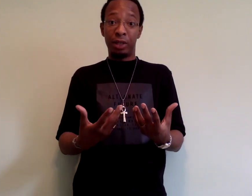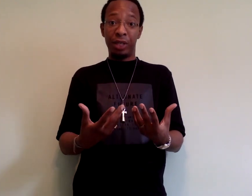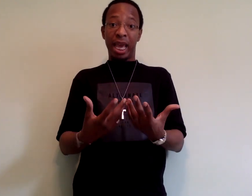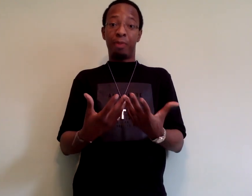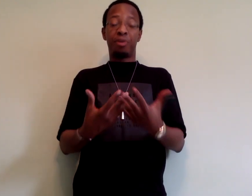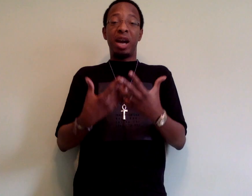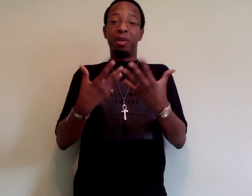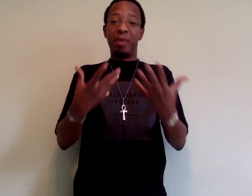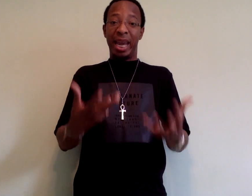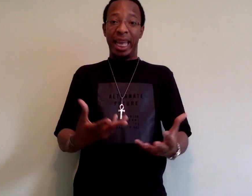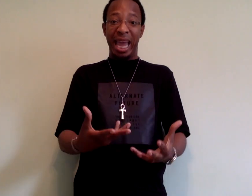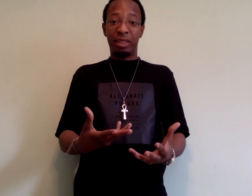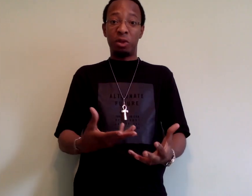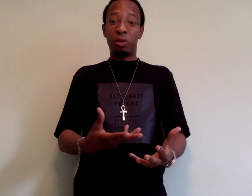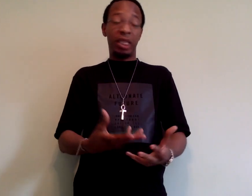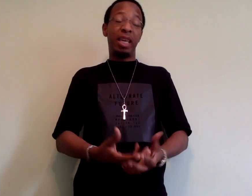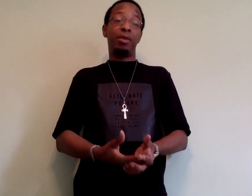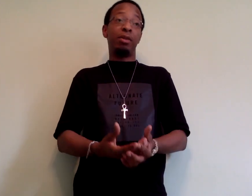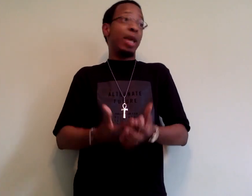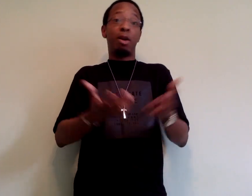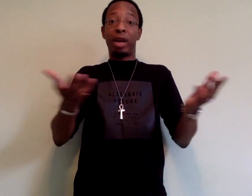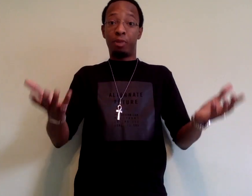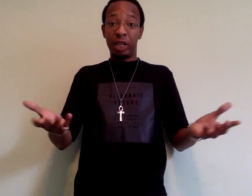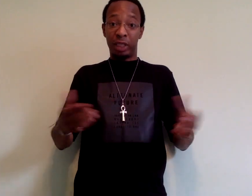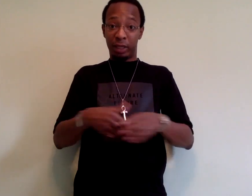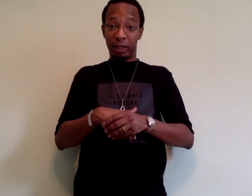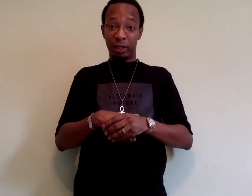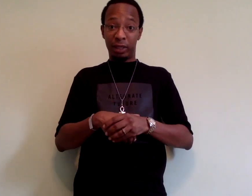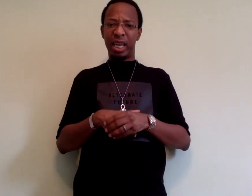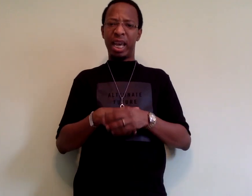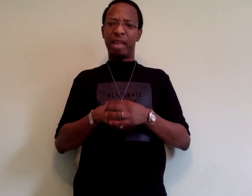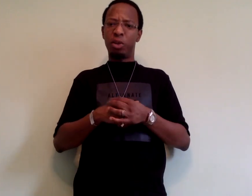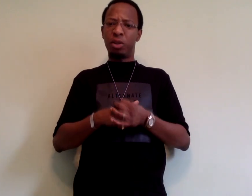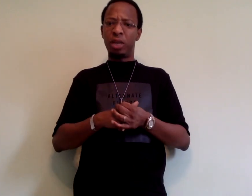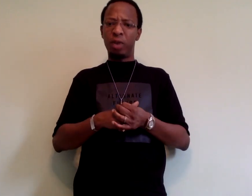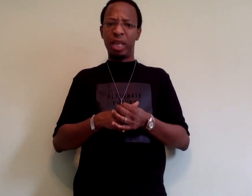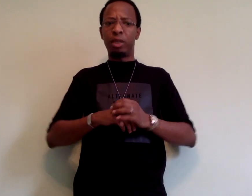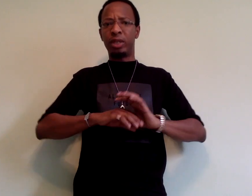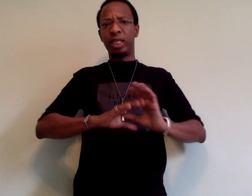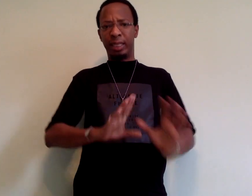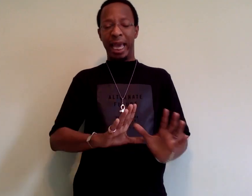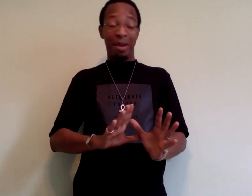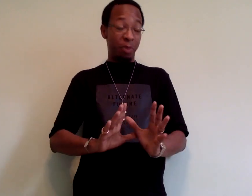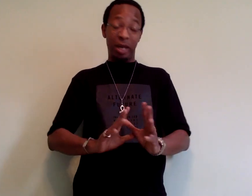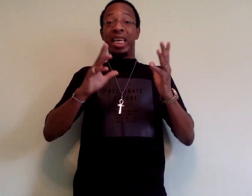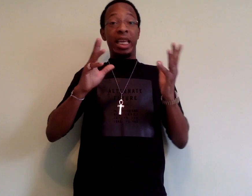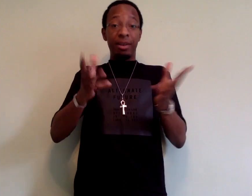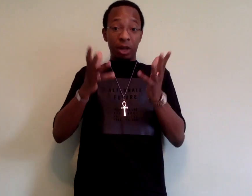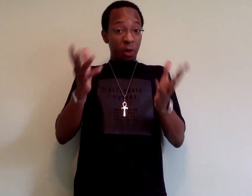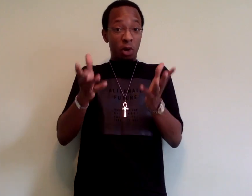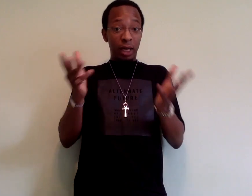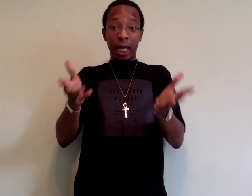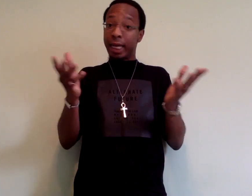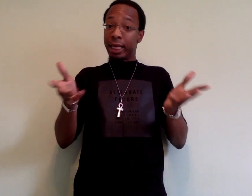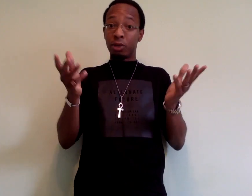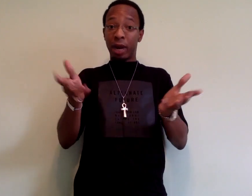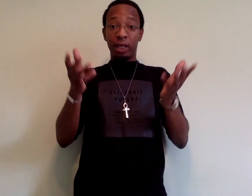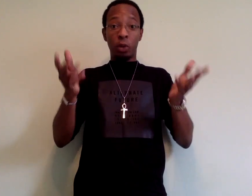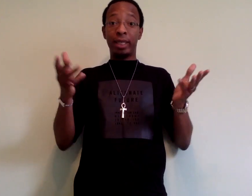and problematic attitudes, even outright prejudices. I do think we need to resist that. But even a broken clock is right twice